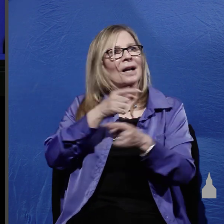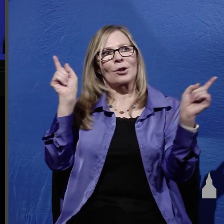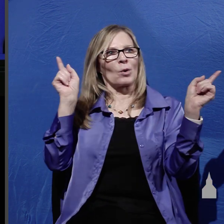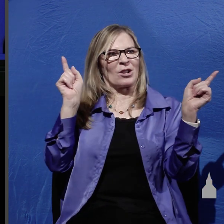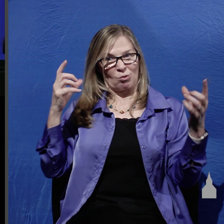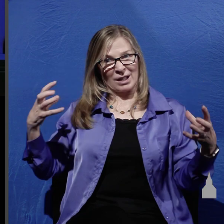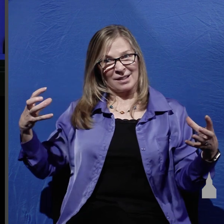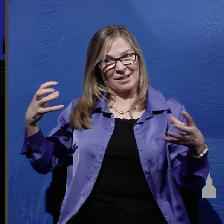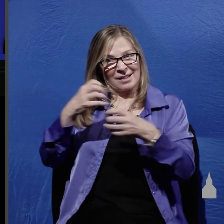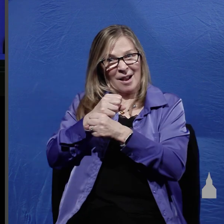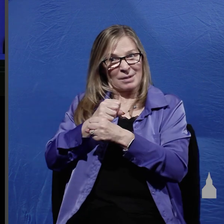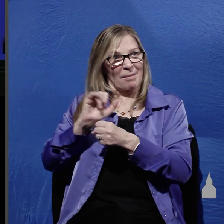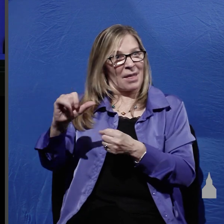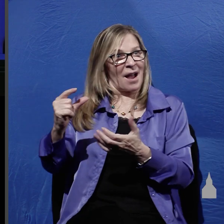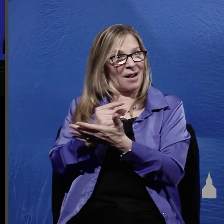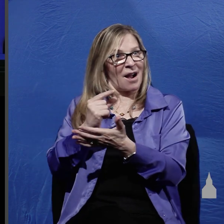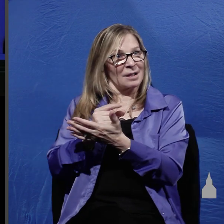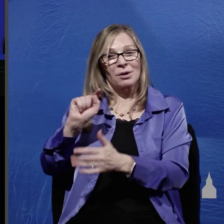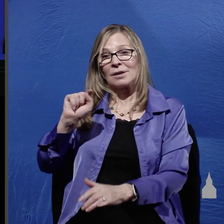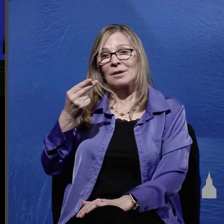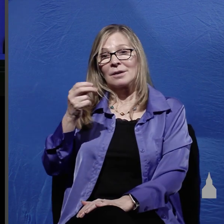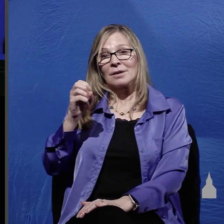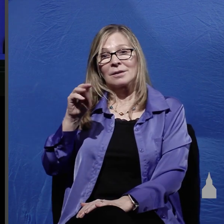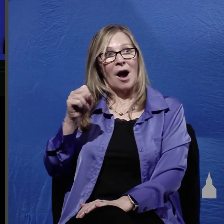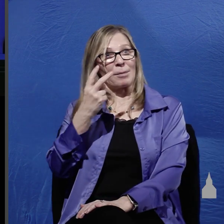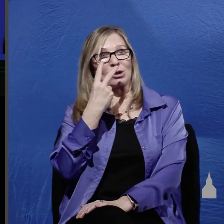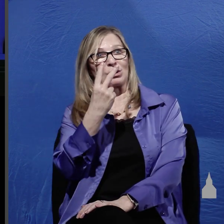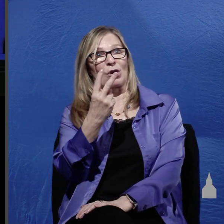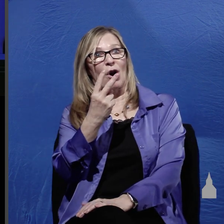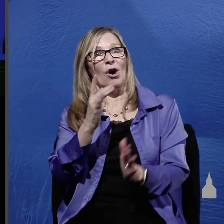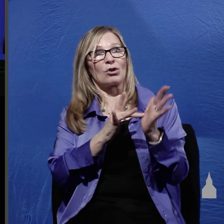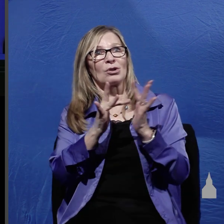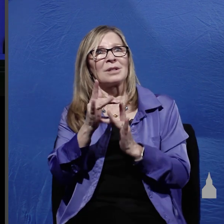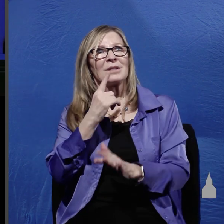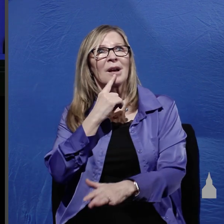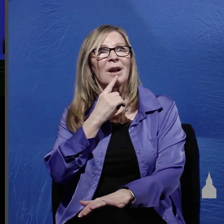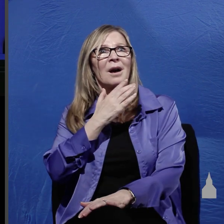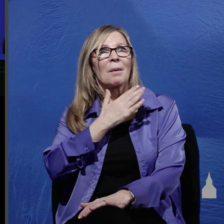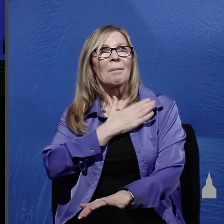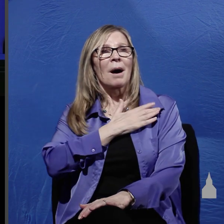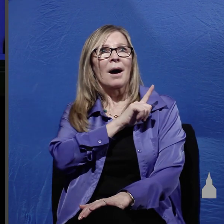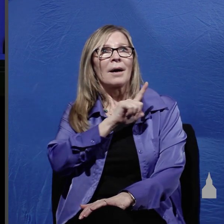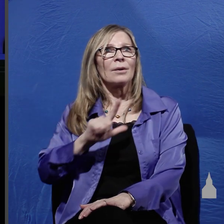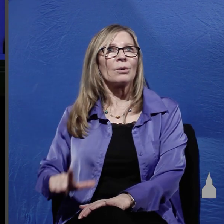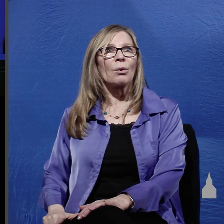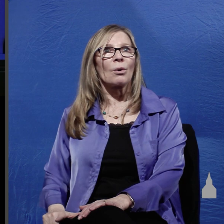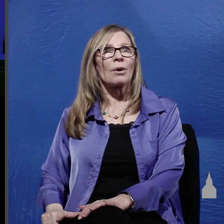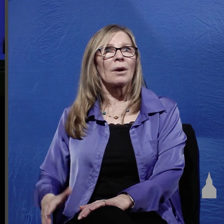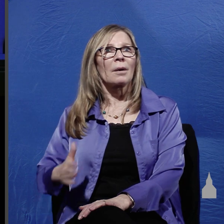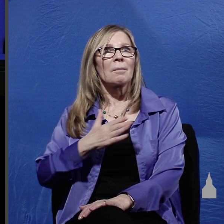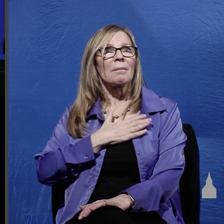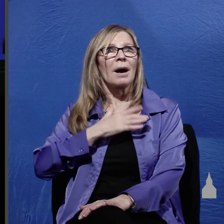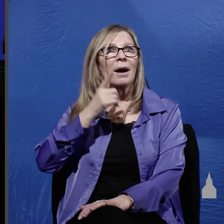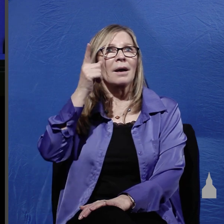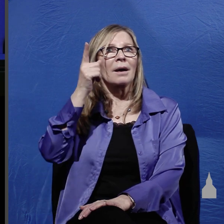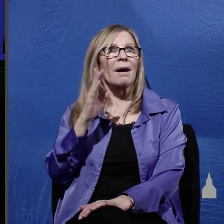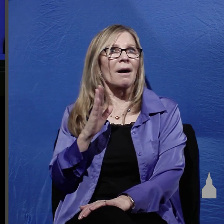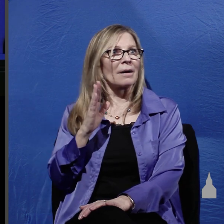of John when Thomas looked at Jesus and he said my lord and my God and in between